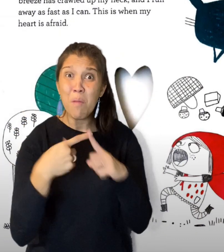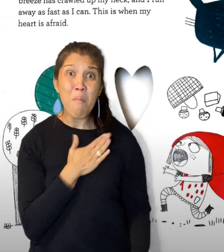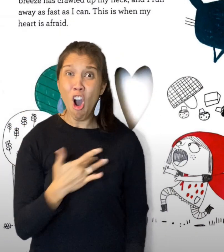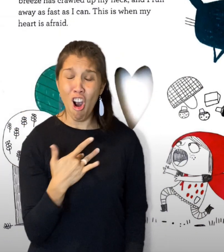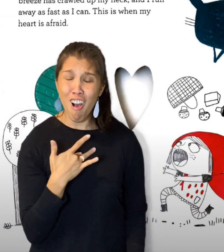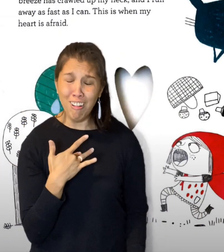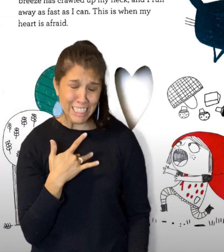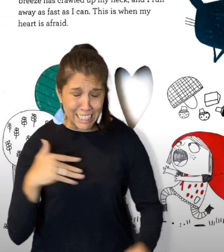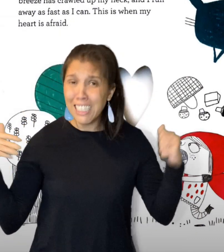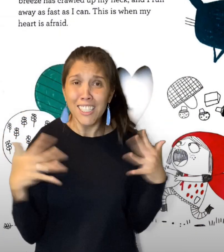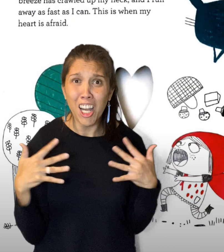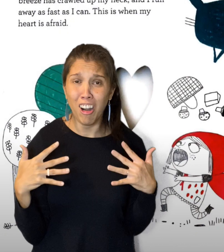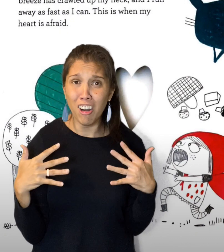when my heart is afraid.